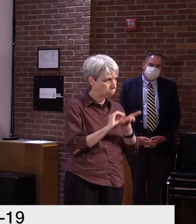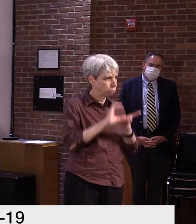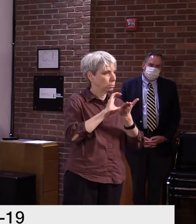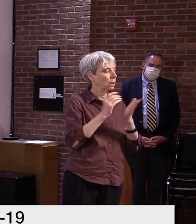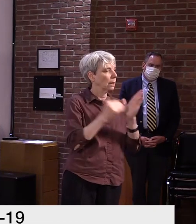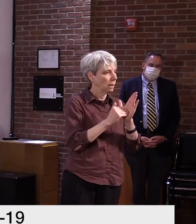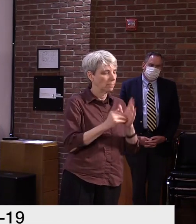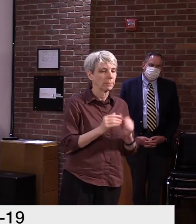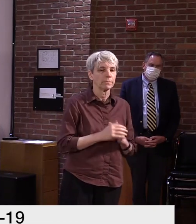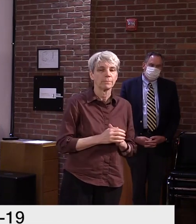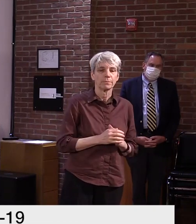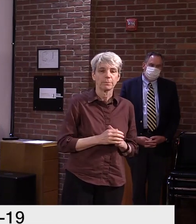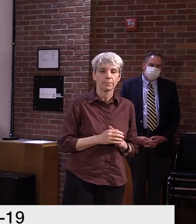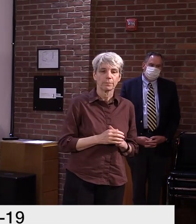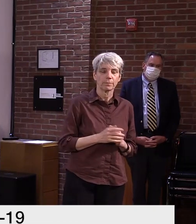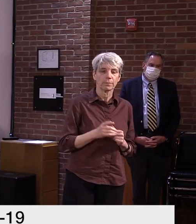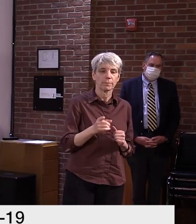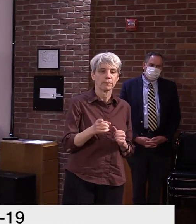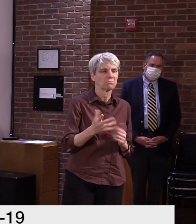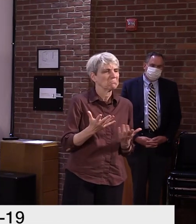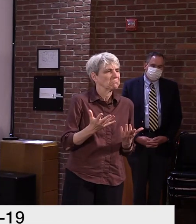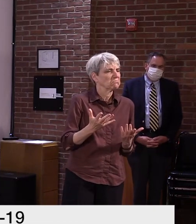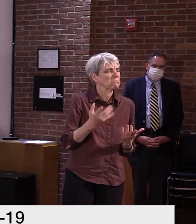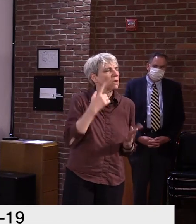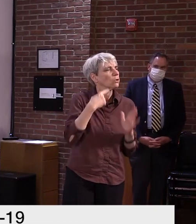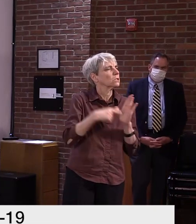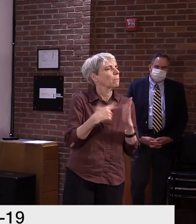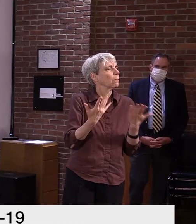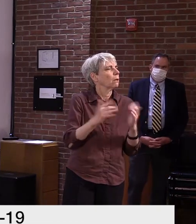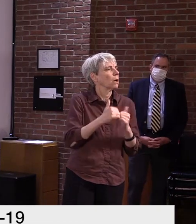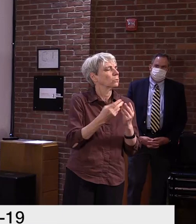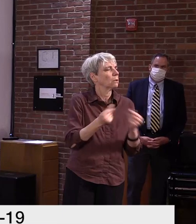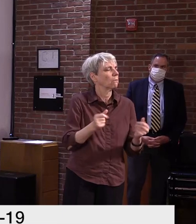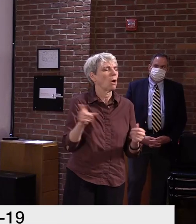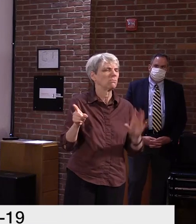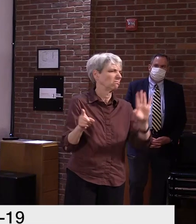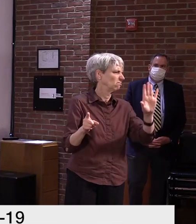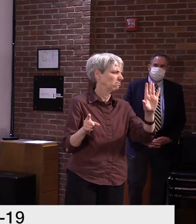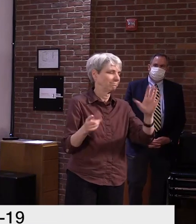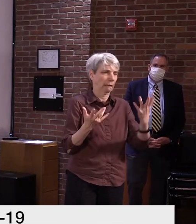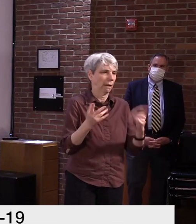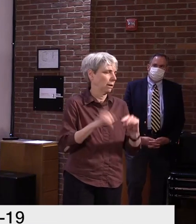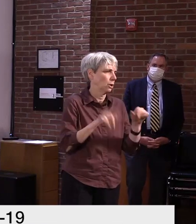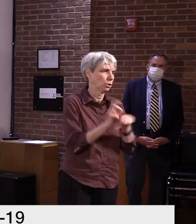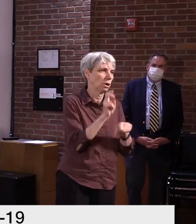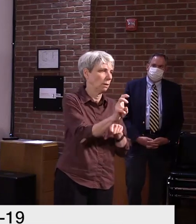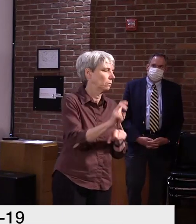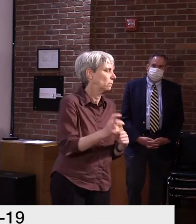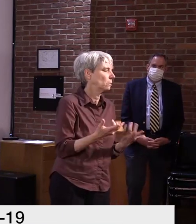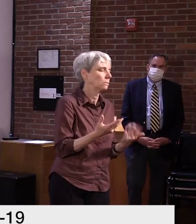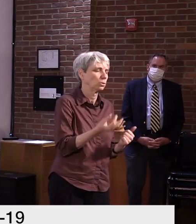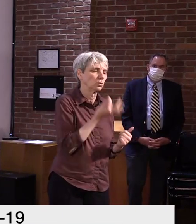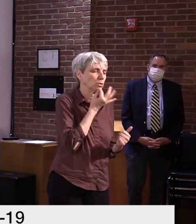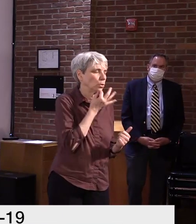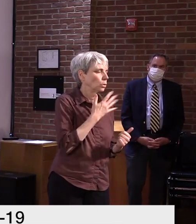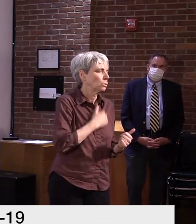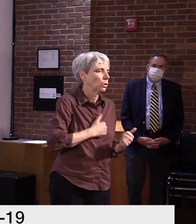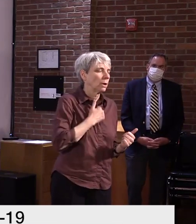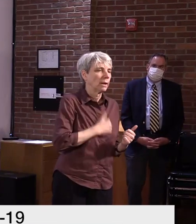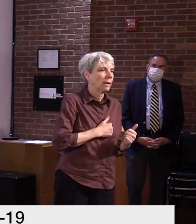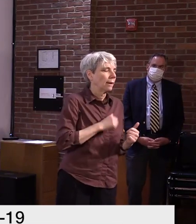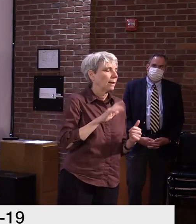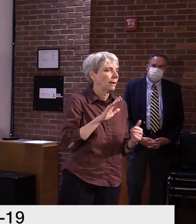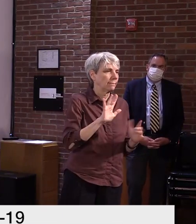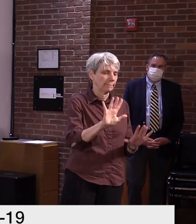of the things that you might put forward? Um, too early, uh, too early at this point, a guy, um, certainly.